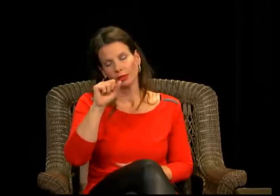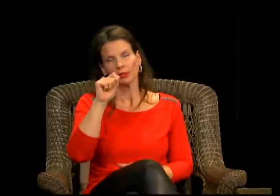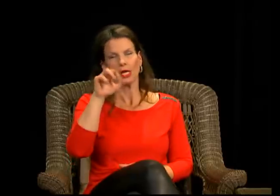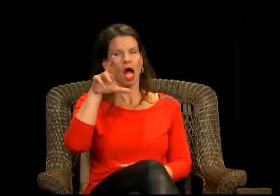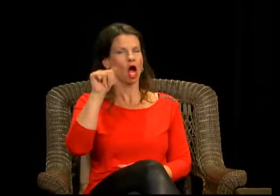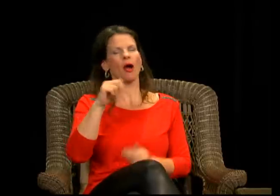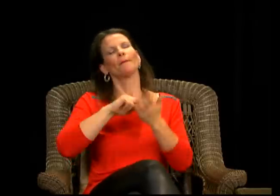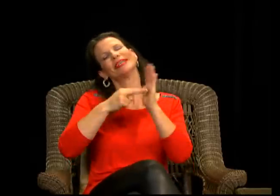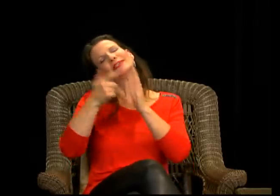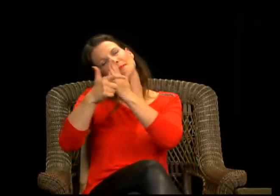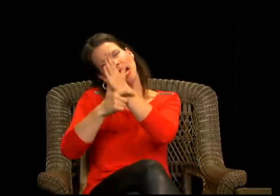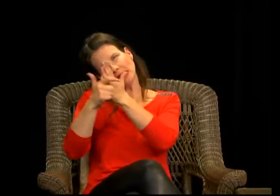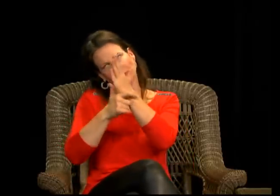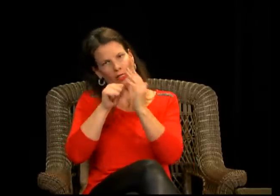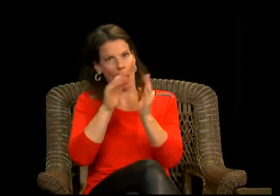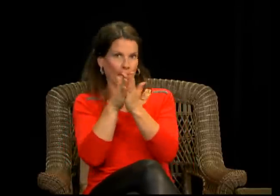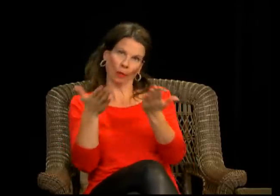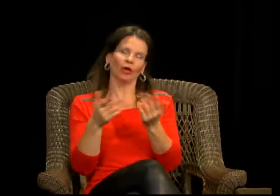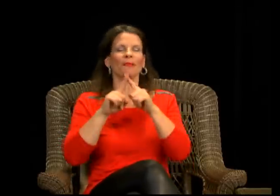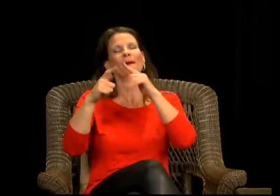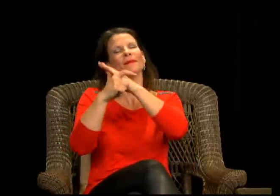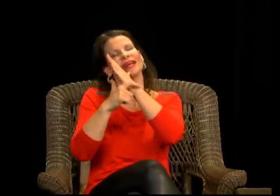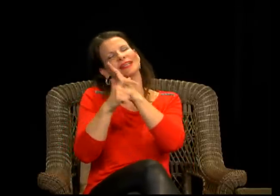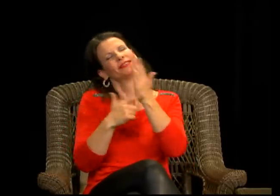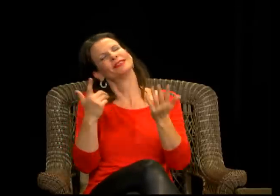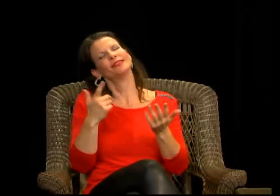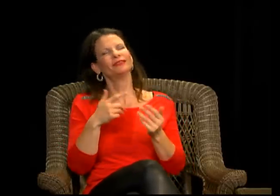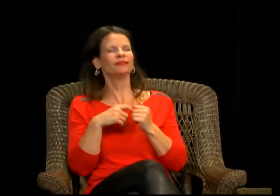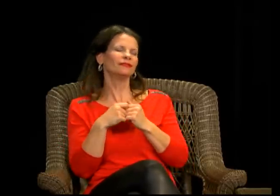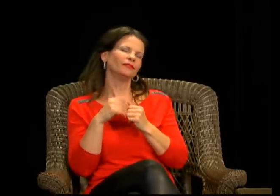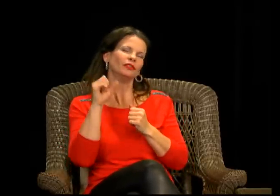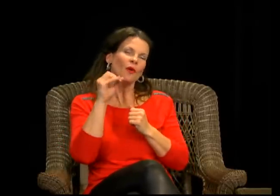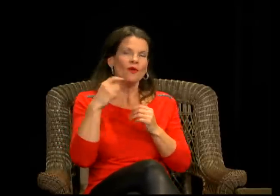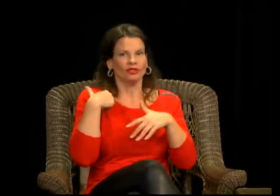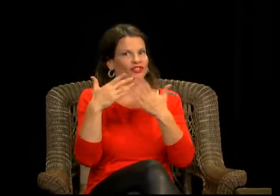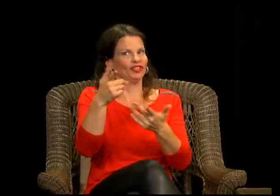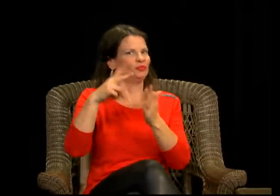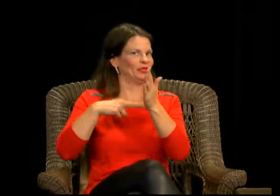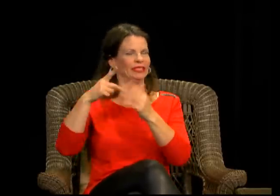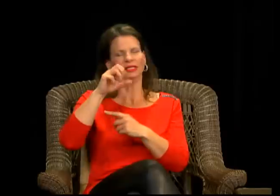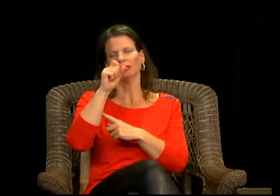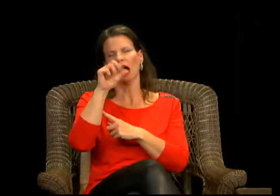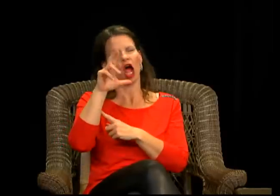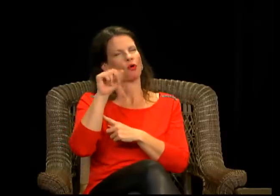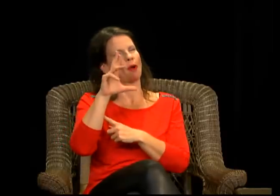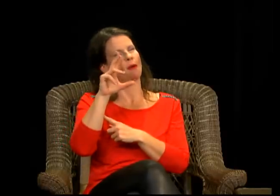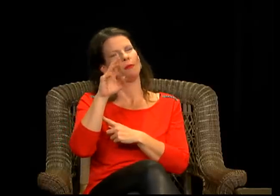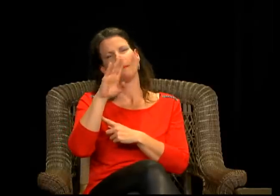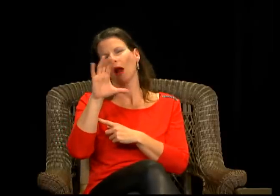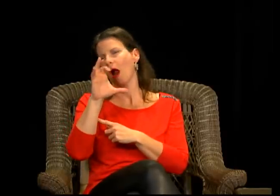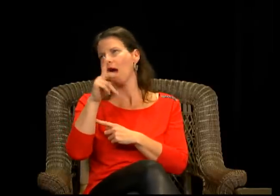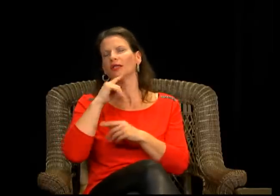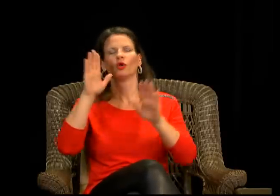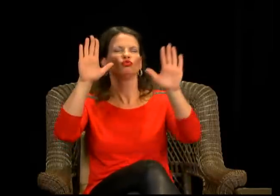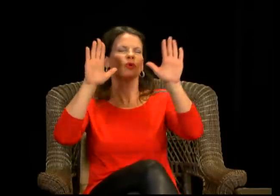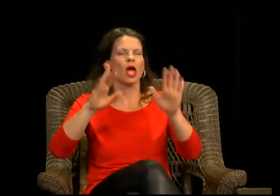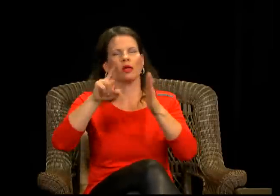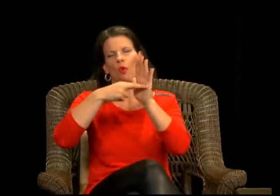how important it is for people to be involved in that, to, to really support children from